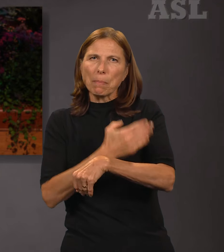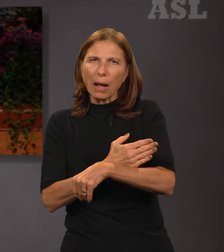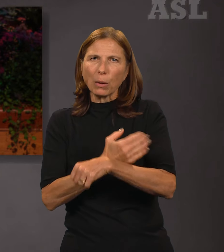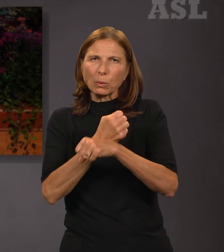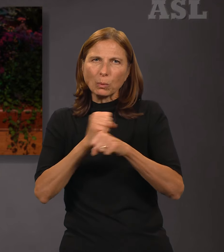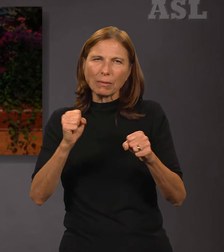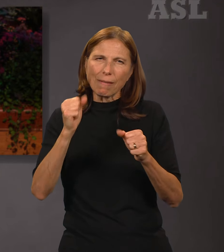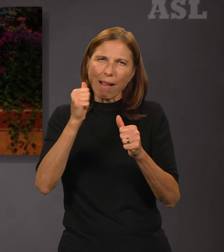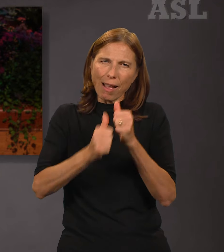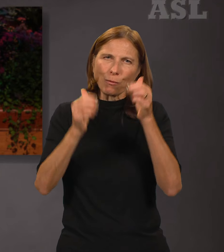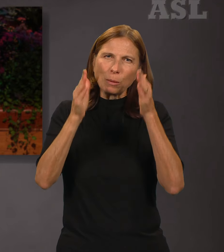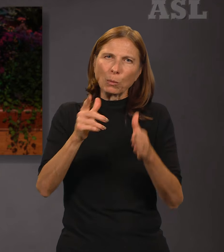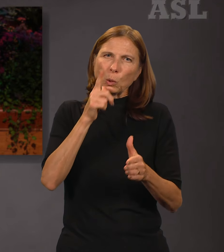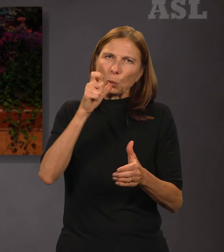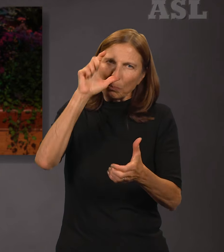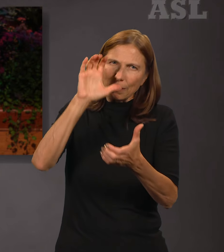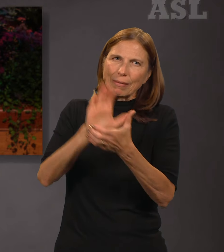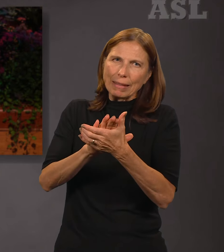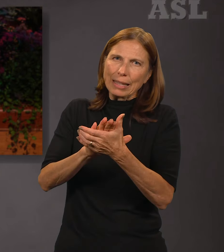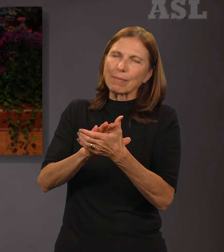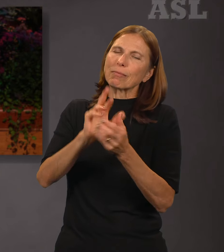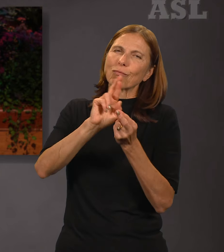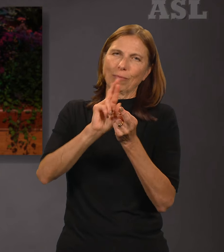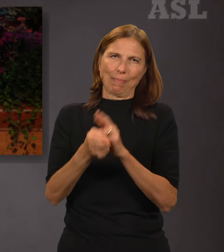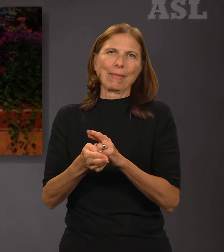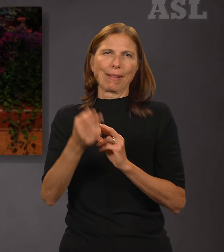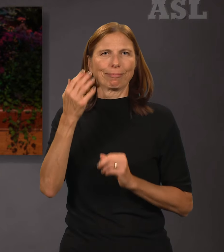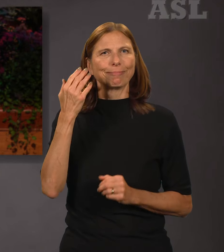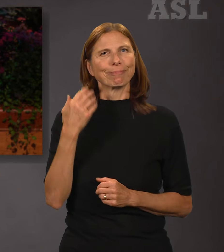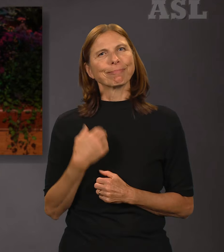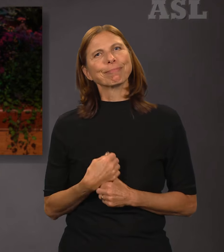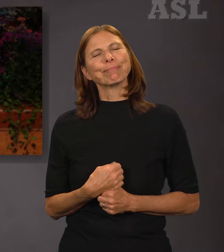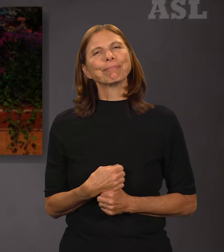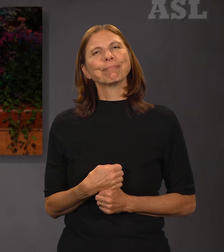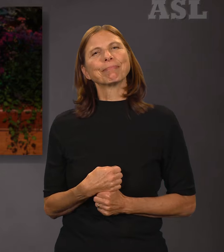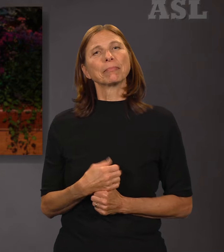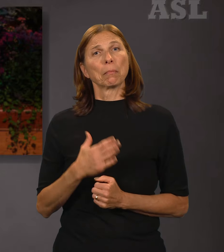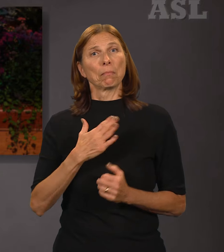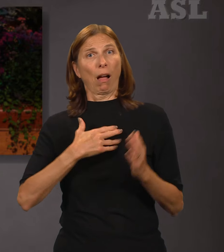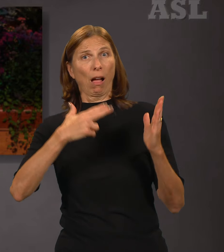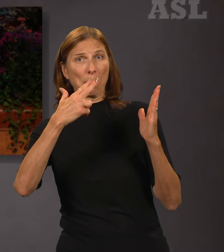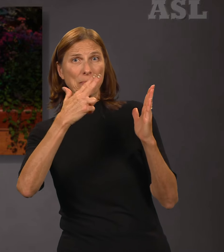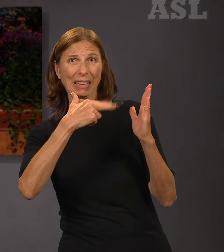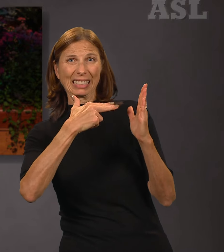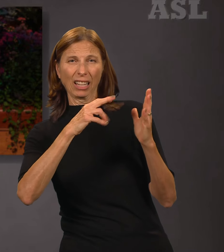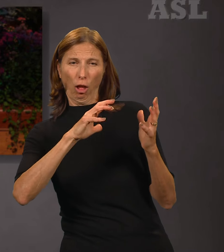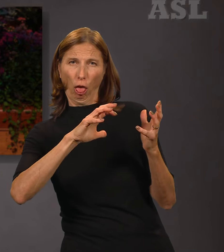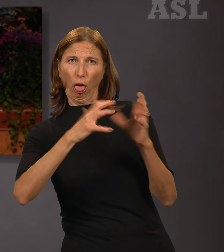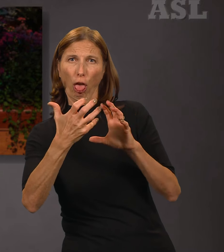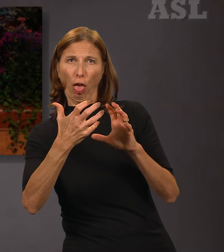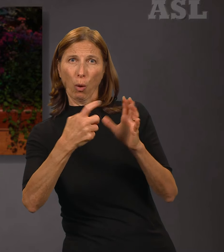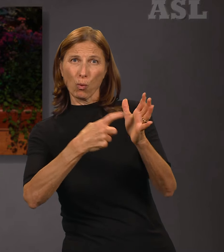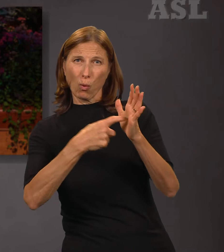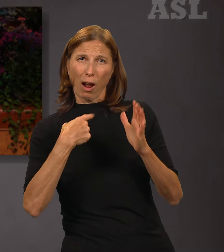fruit meat for repentance. Just as it required work and pleading for Heaven's help to repair the painting,